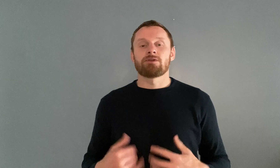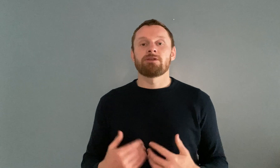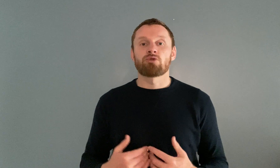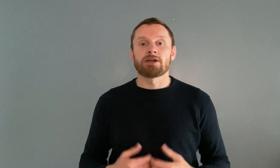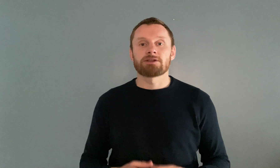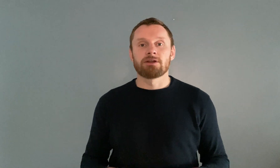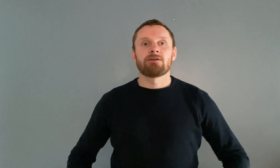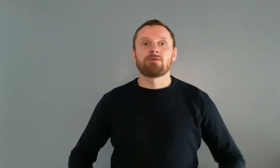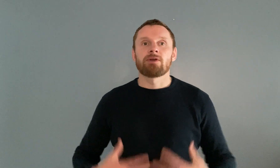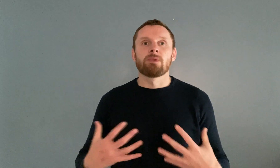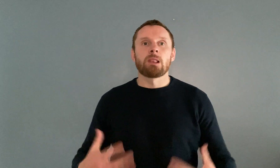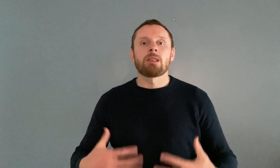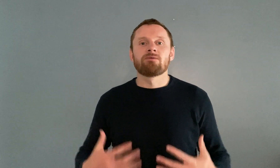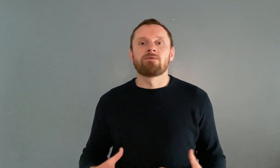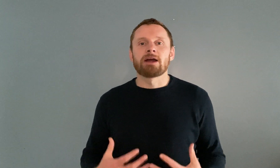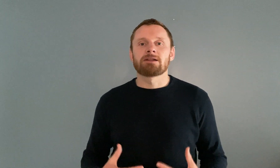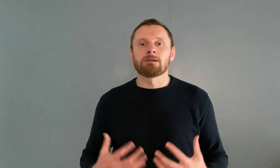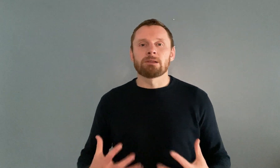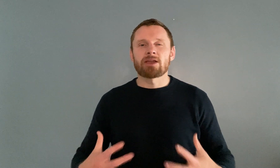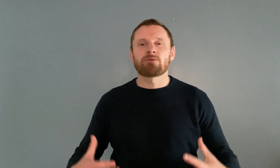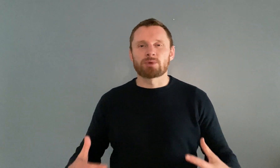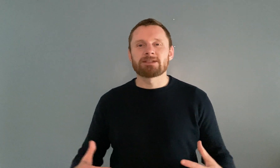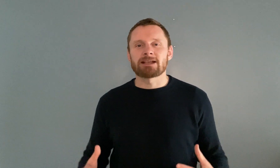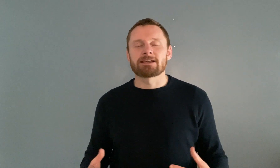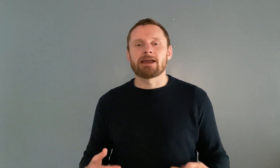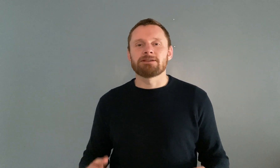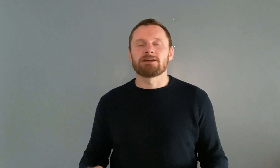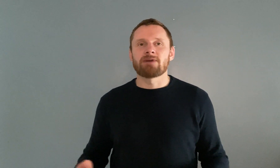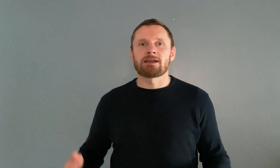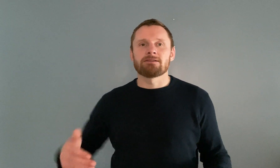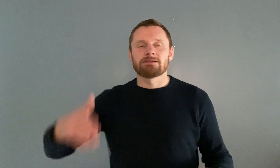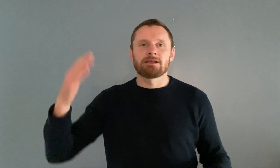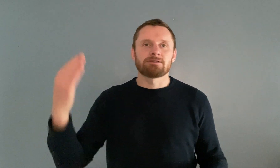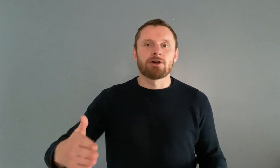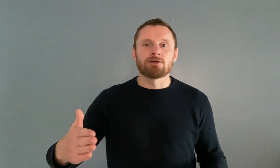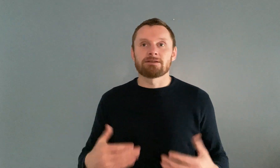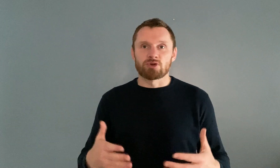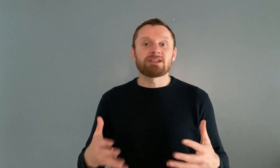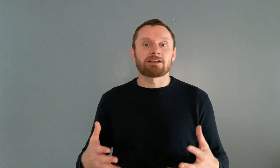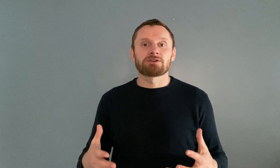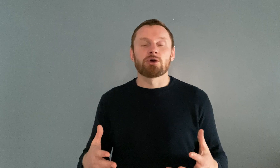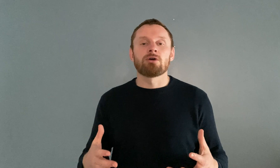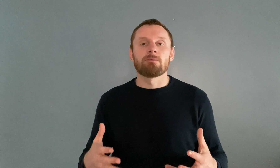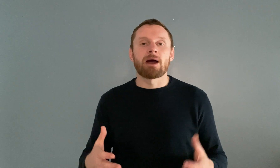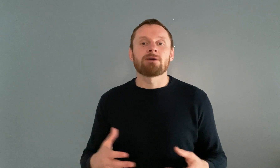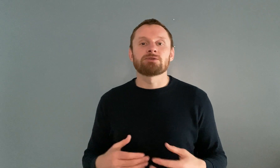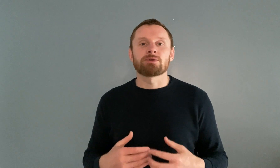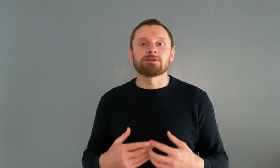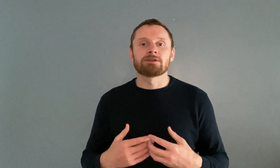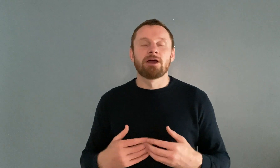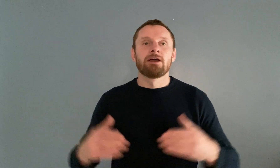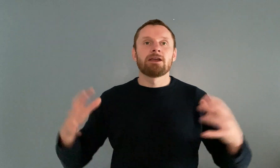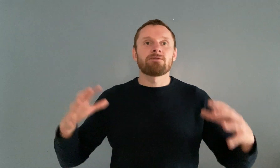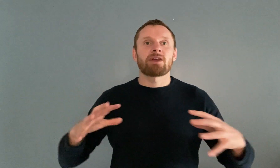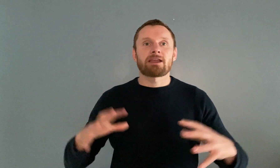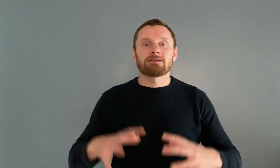and depression a very vital life protecting energy of anger that says no that protects your boundaries if that gets